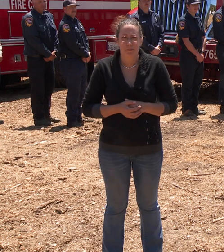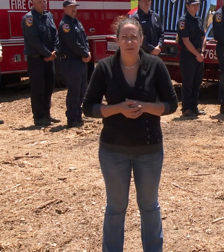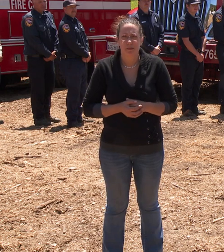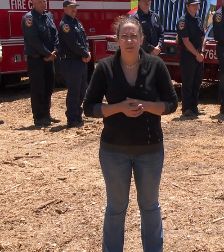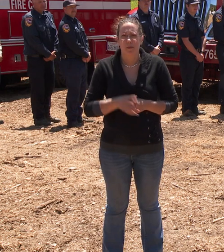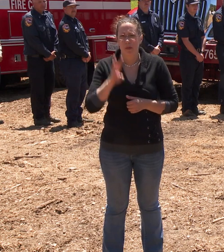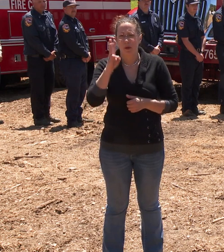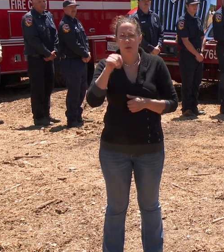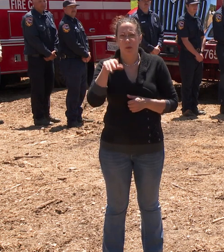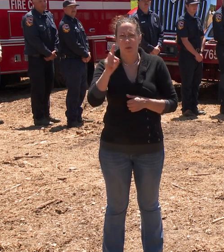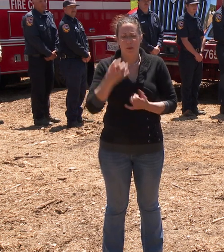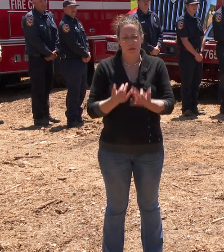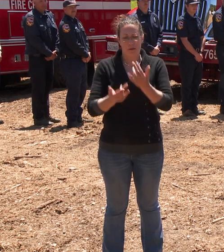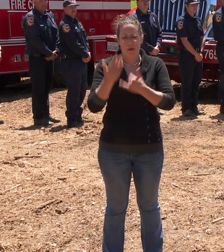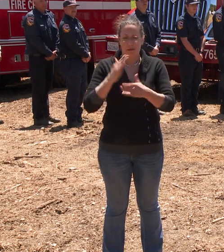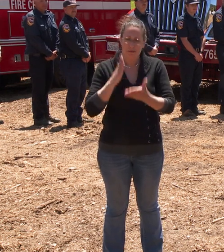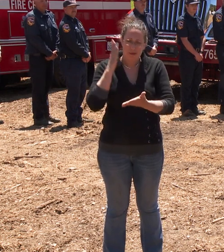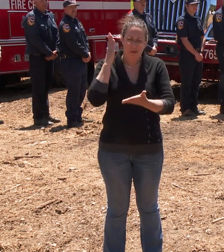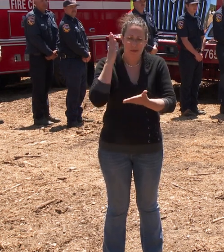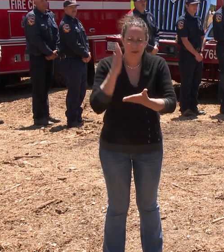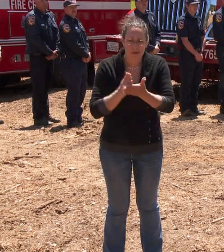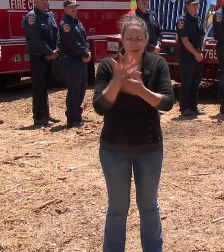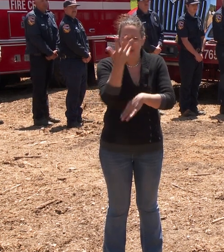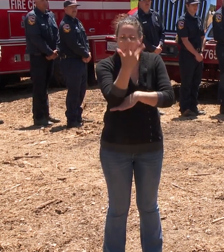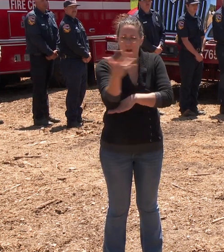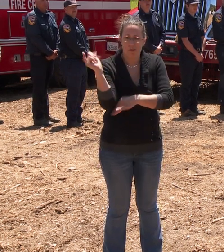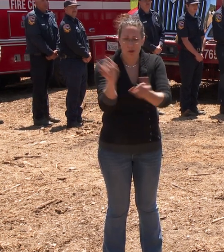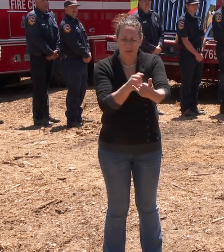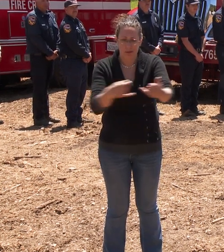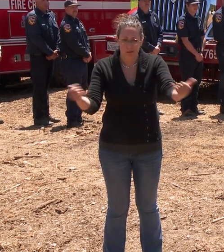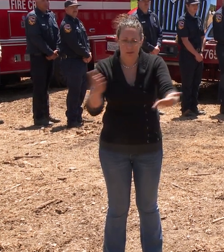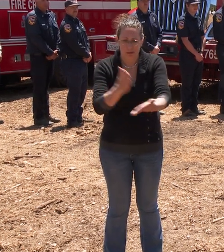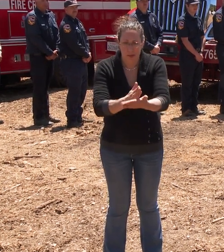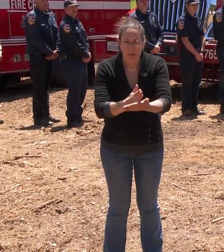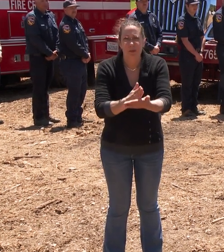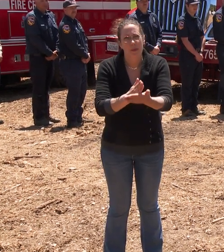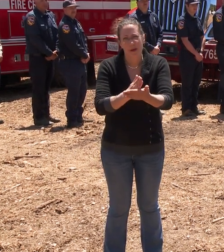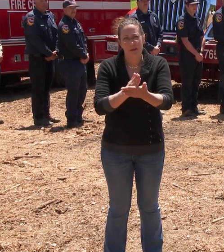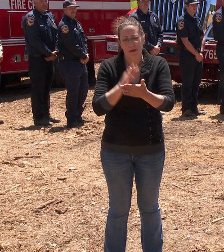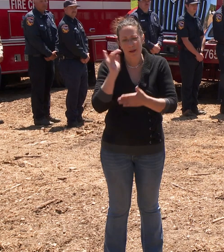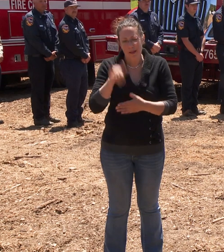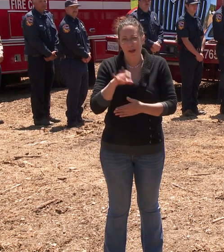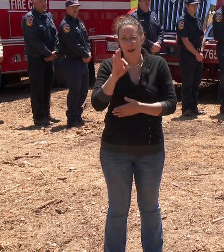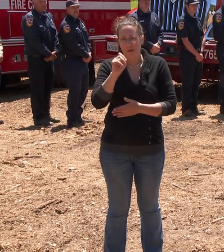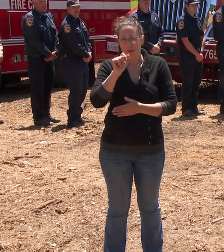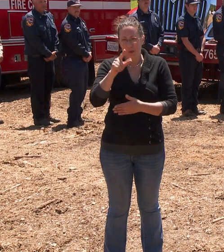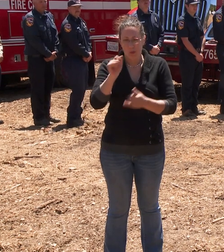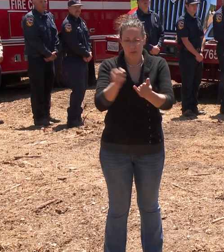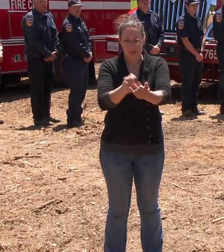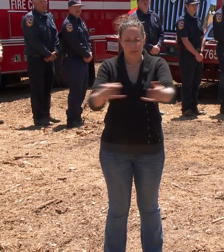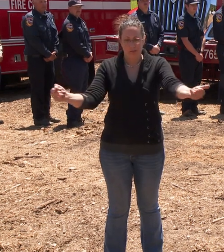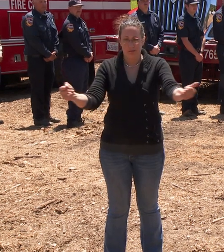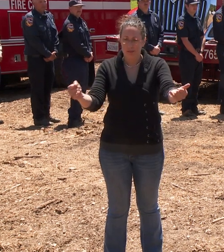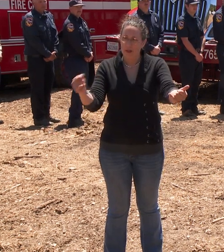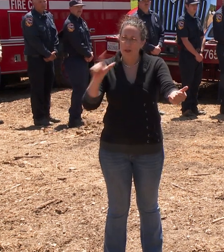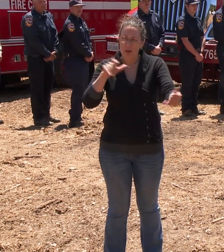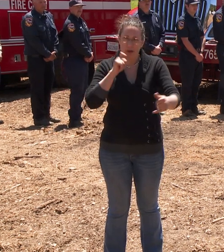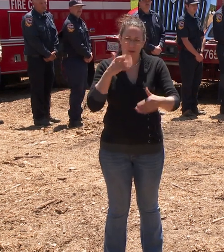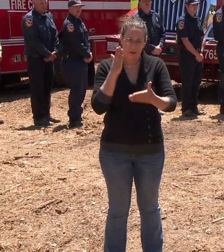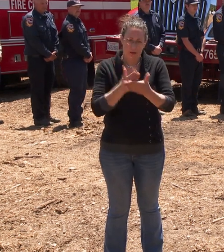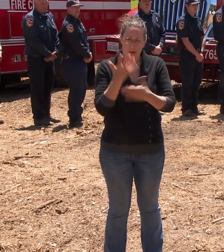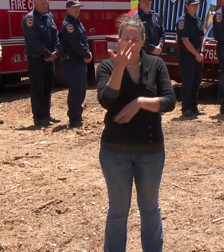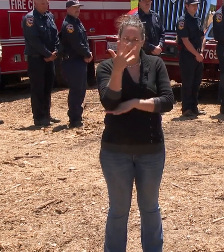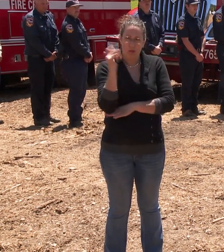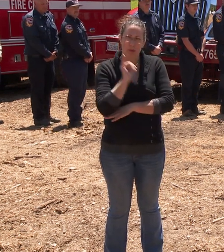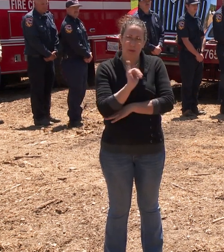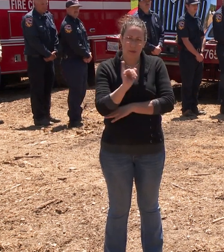Wildfires don't stop at the boundaries of national forests, neither should our fuel breaks. Last year we signed an agreement with the National Alliance